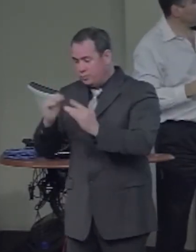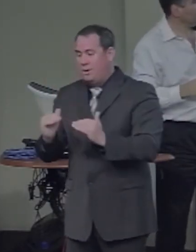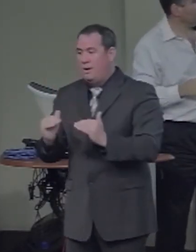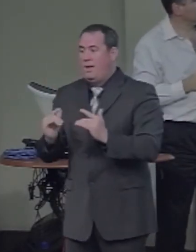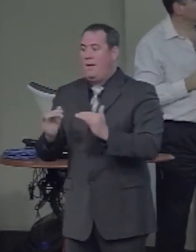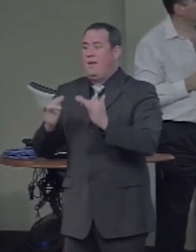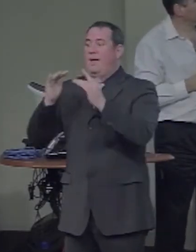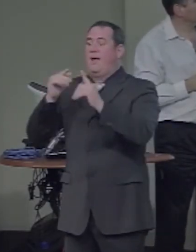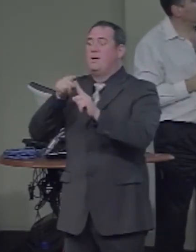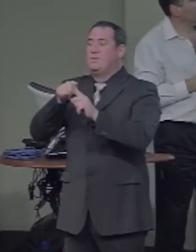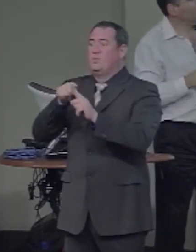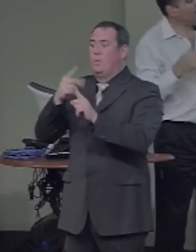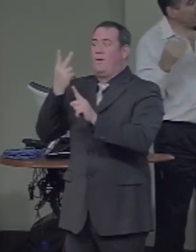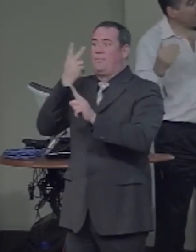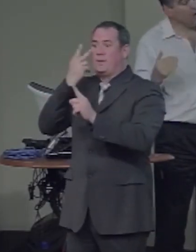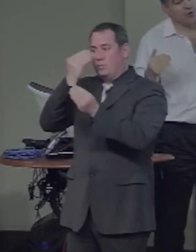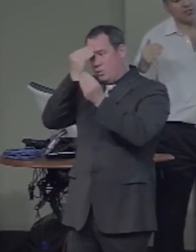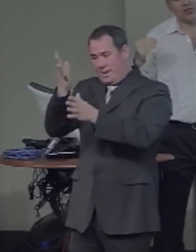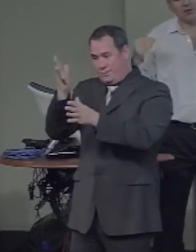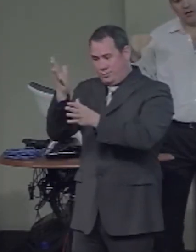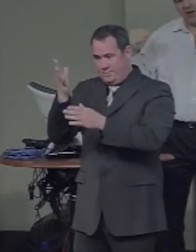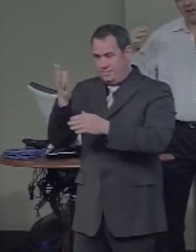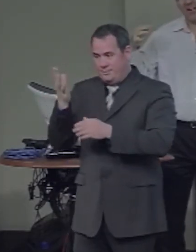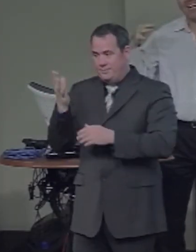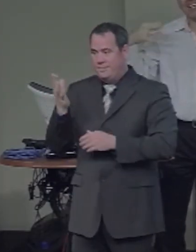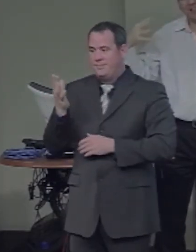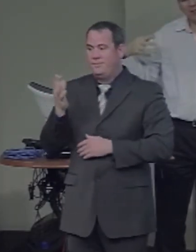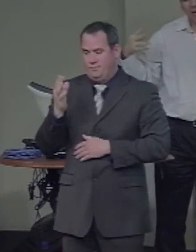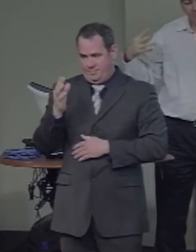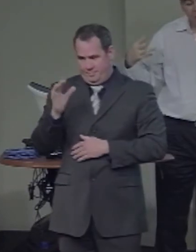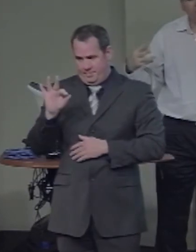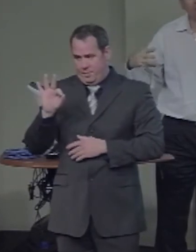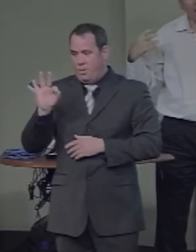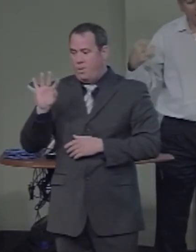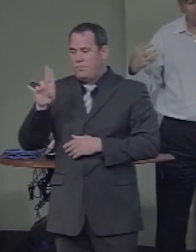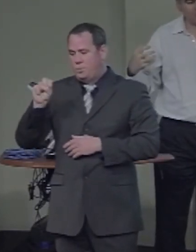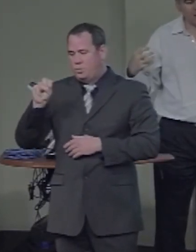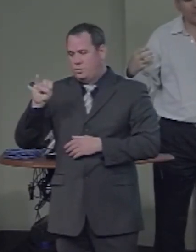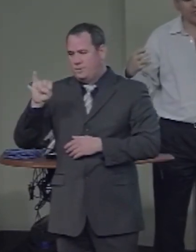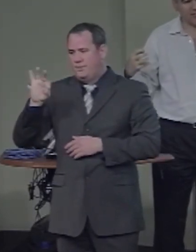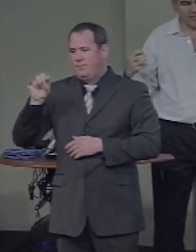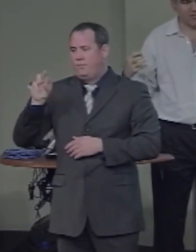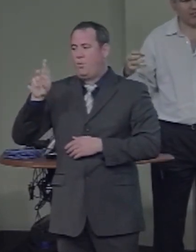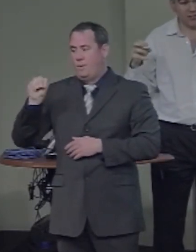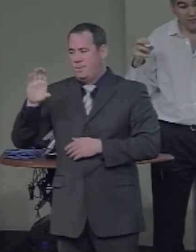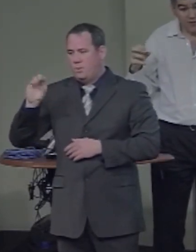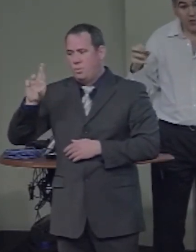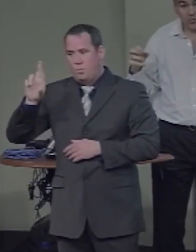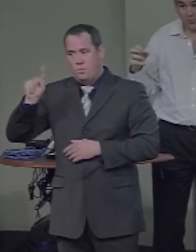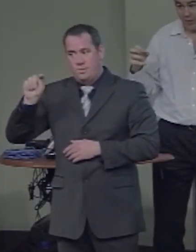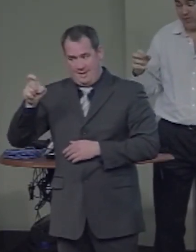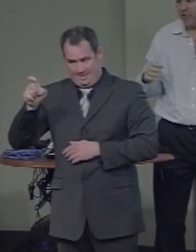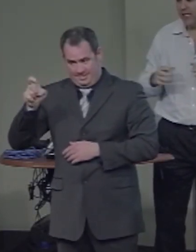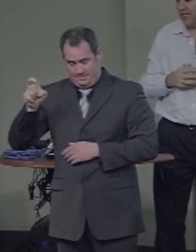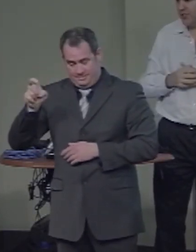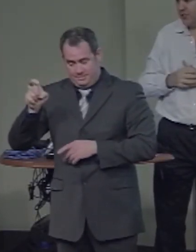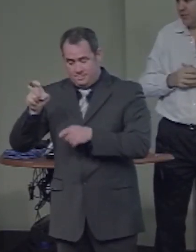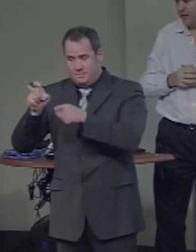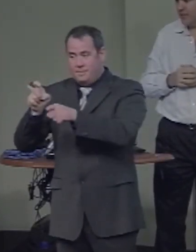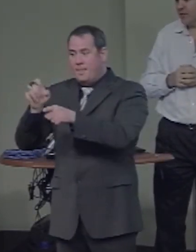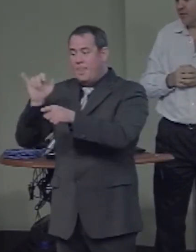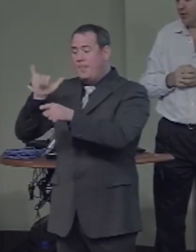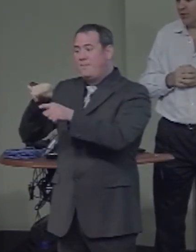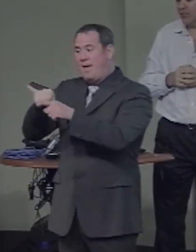the left and right hemisphere, and that those are kind of what I'm calling object representations, the visual representations